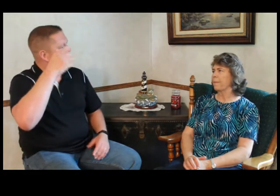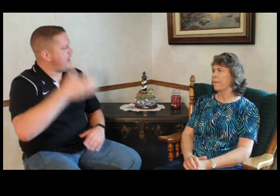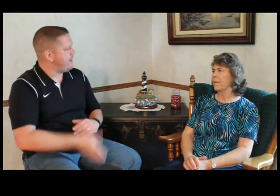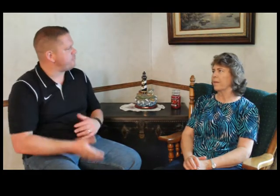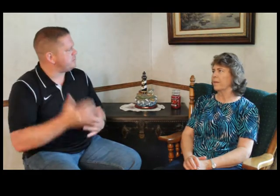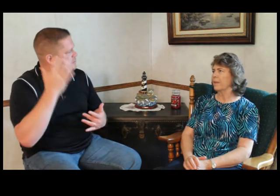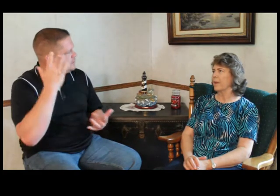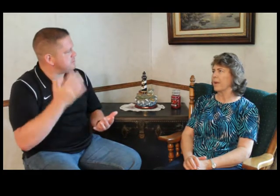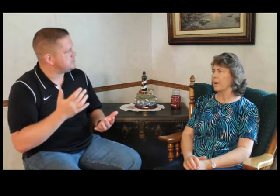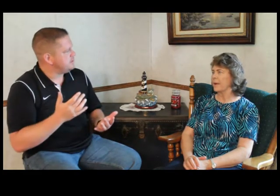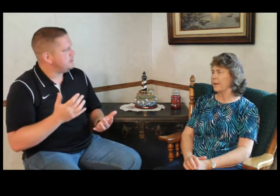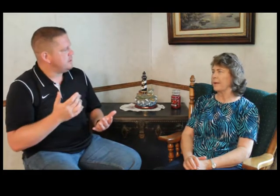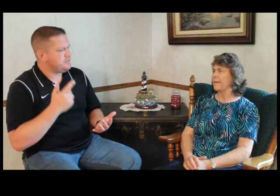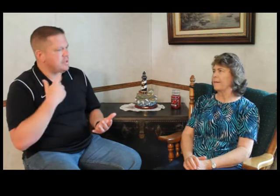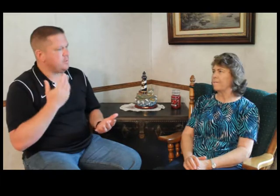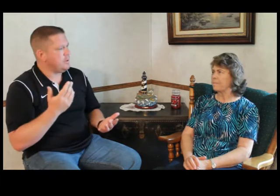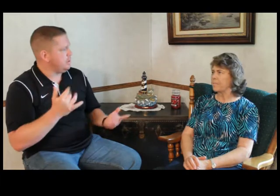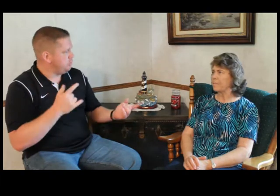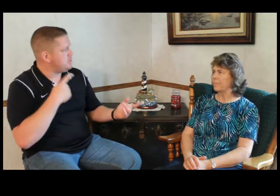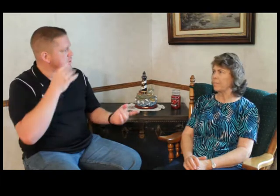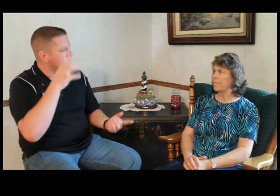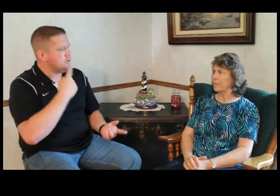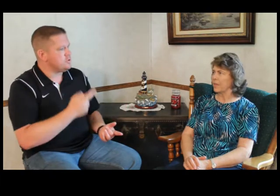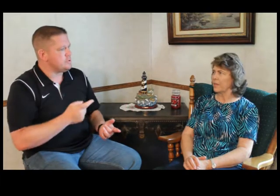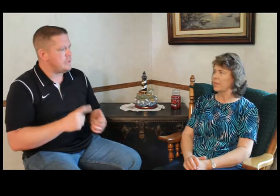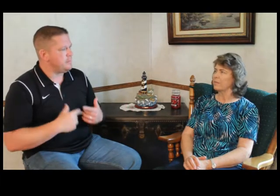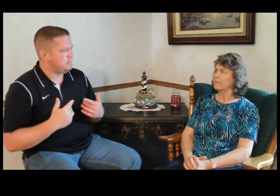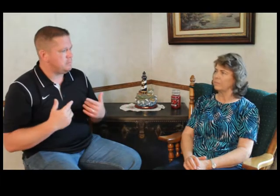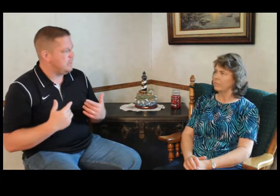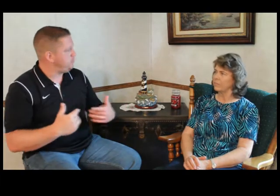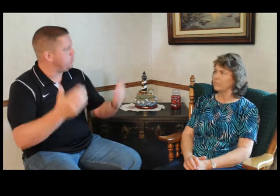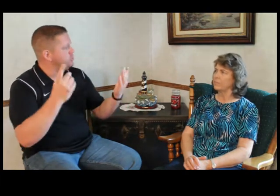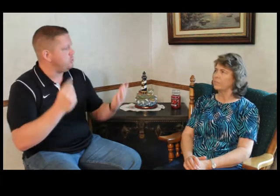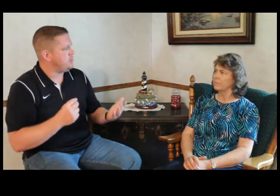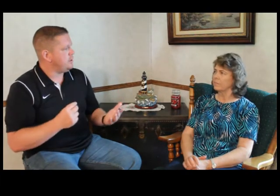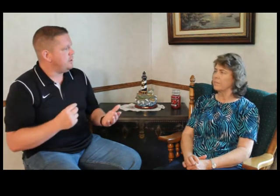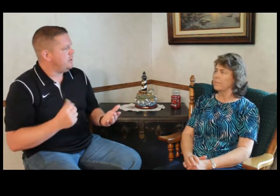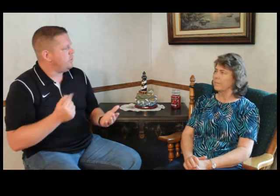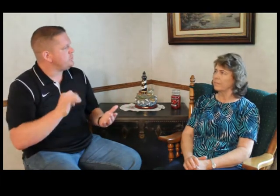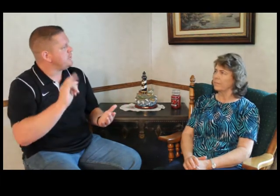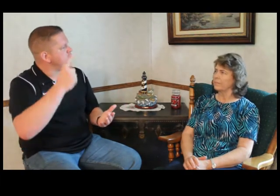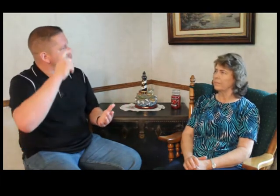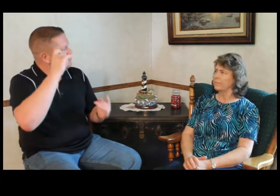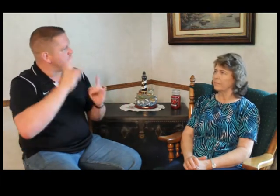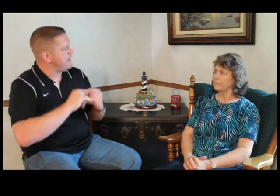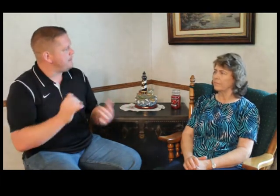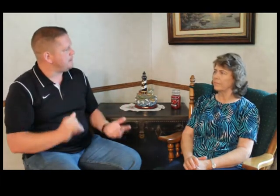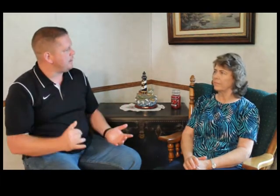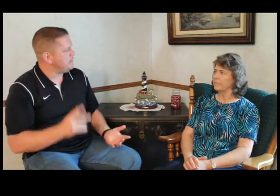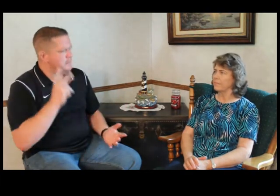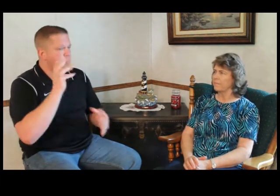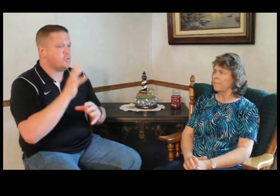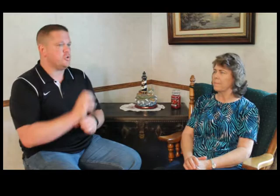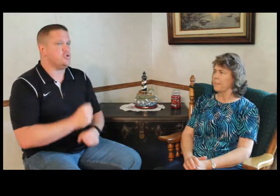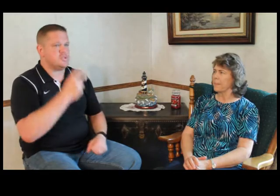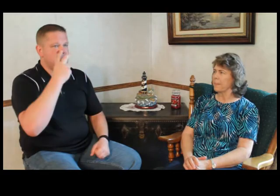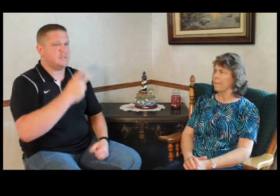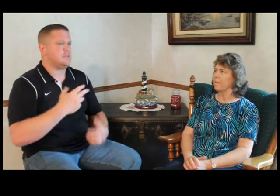after the sickness of saying, you know what, like you said, God told you it's time to keep doing what you're doing. What was that first summer of camp like? mean, people were so used to seeing this